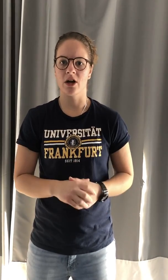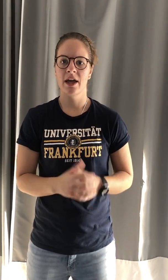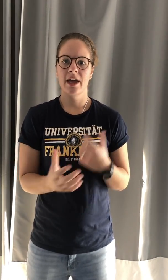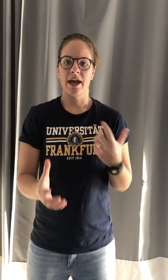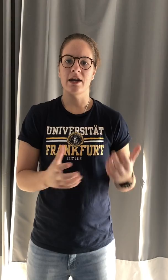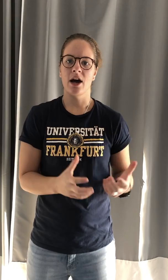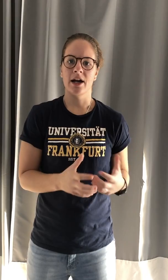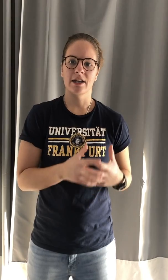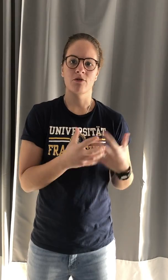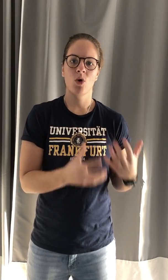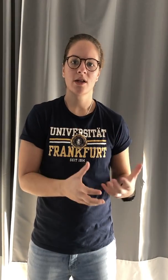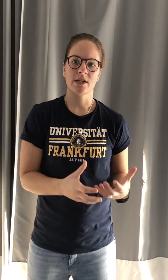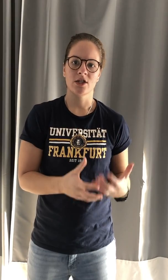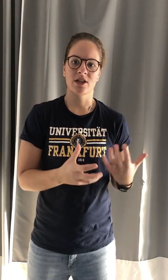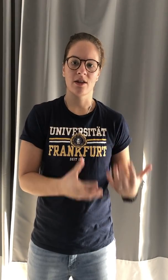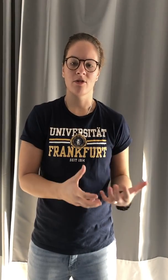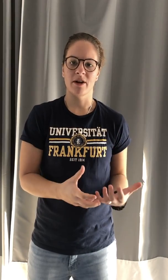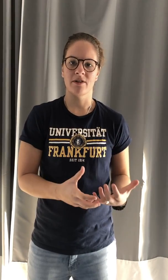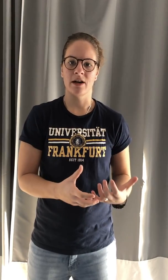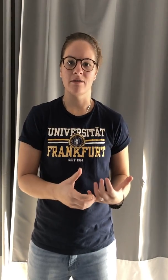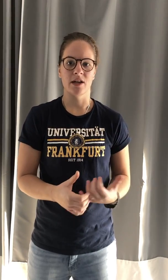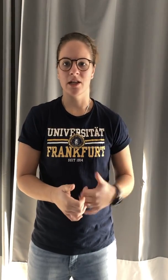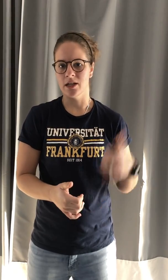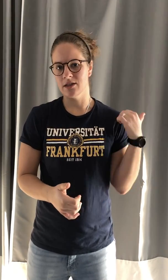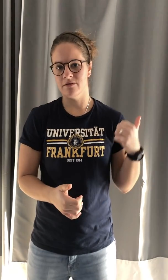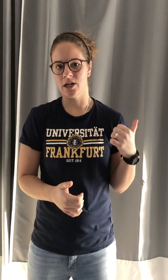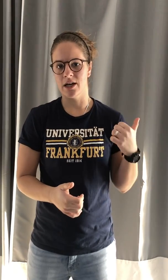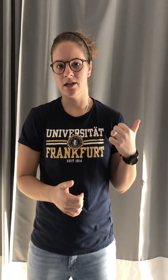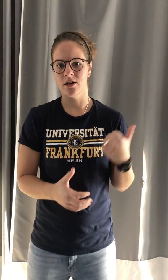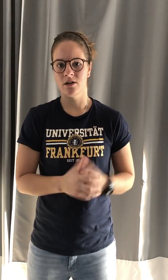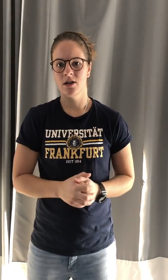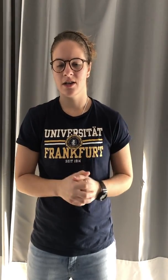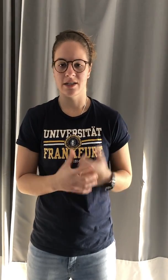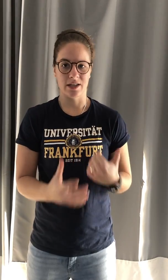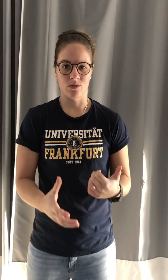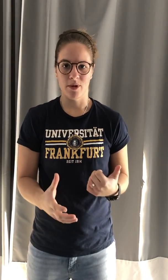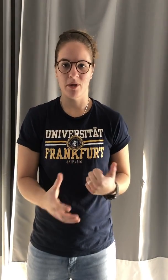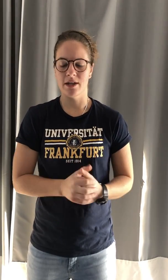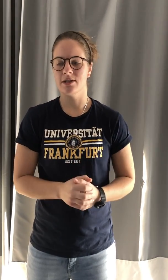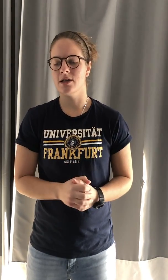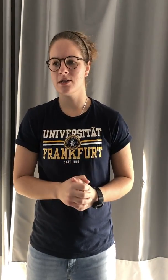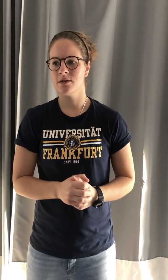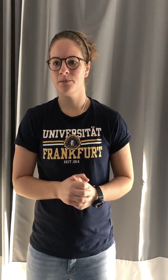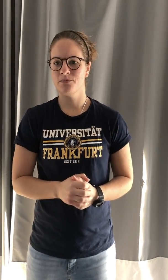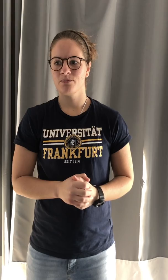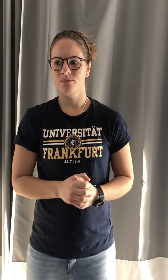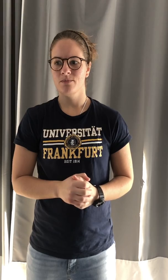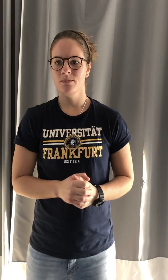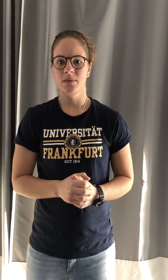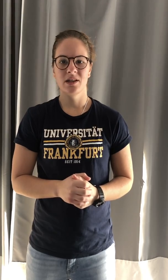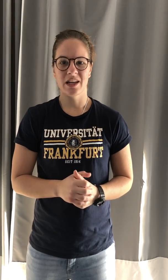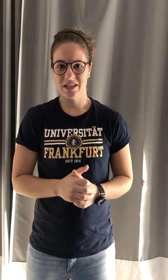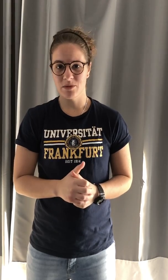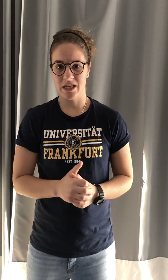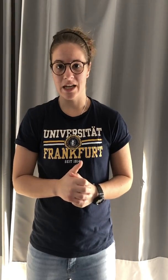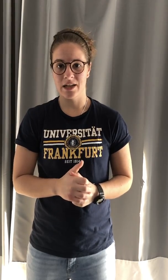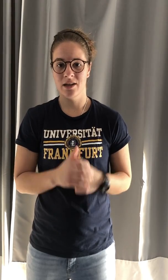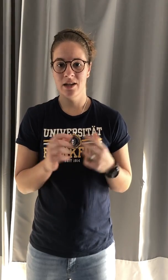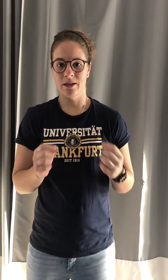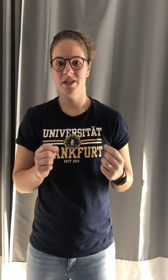and not give quality to that three by five and then get the fuck out of here because that's what my plan says. That's a mistake. Let me